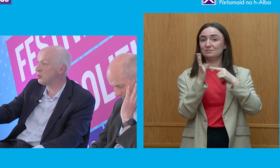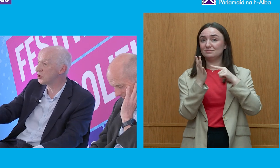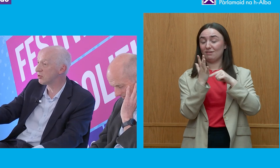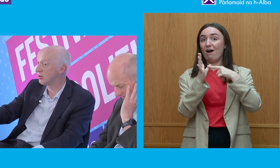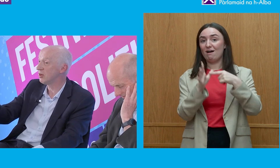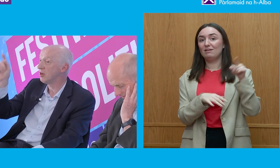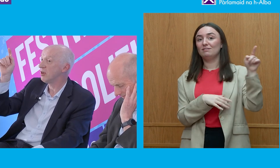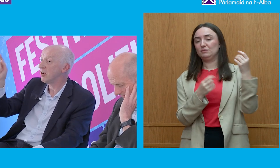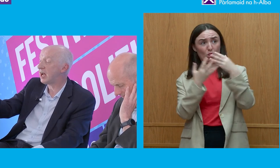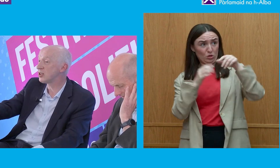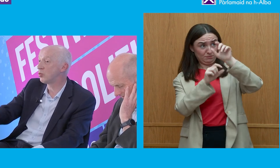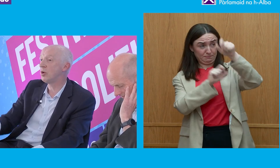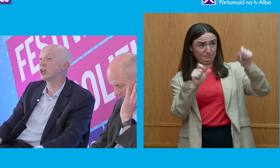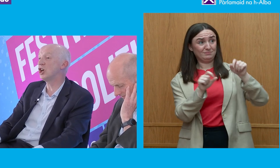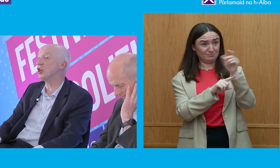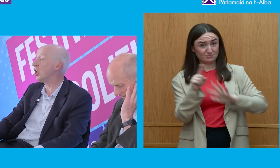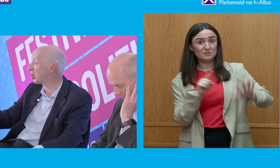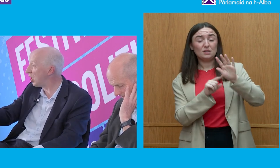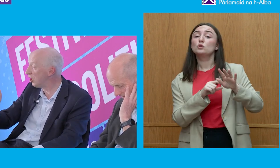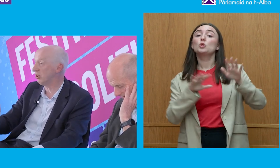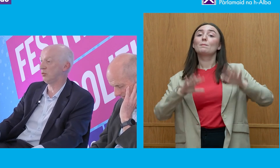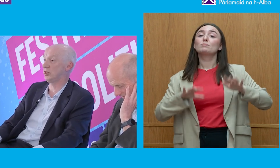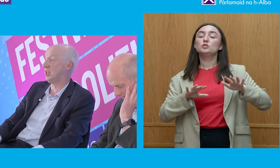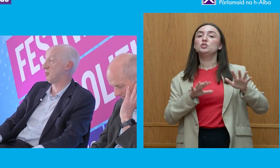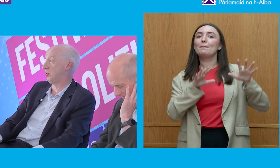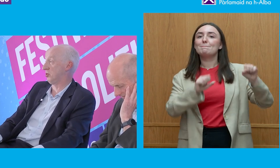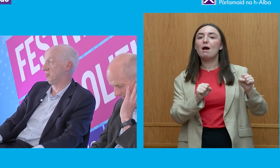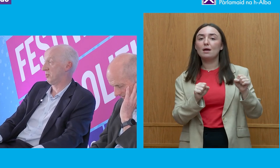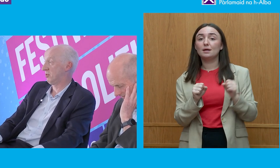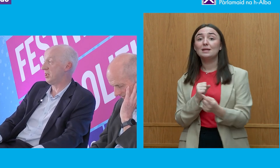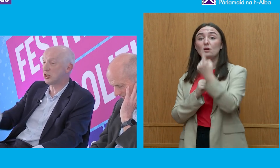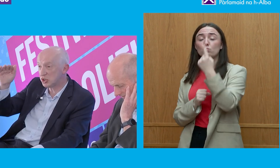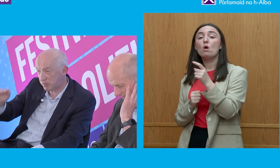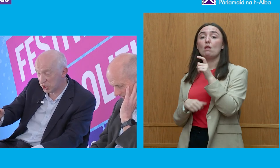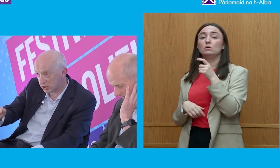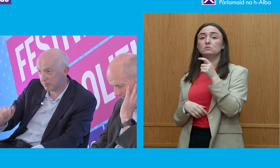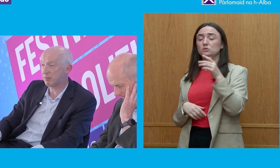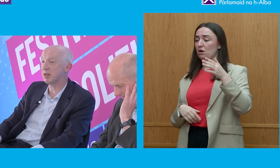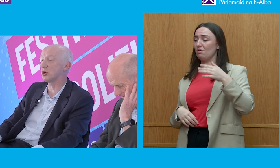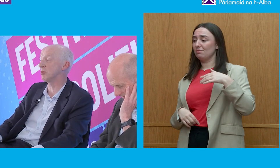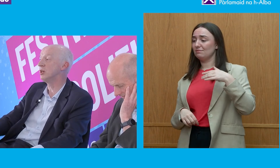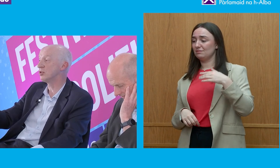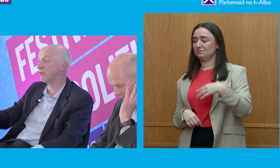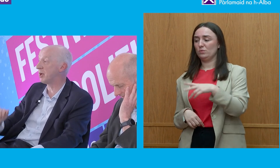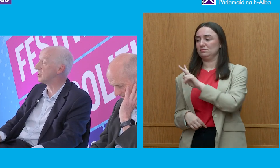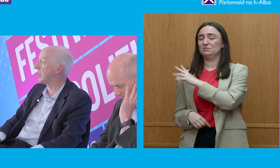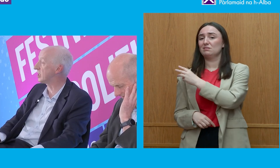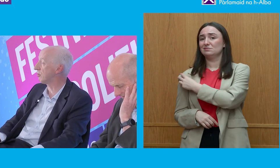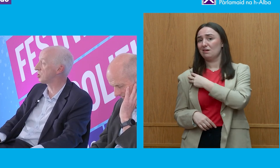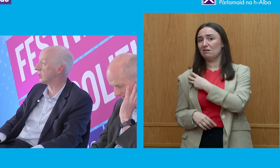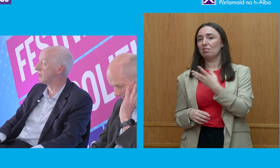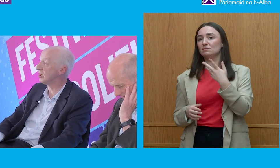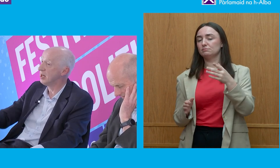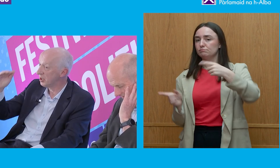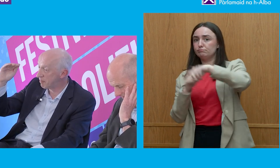was exposed and a colonel, a colonel, was sent to prison. They didn't just punish the people at the bottom, which often happens in